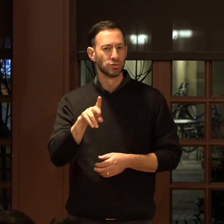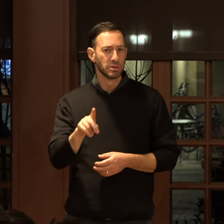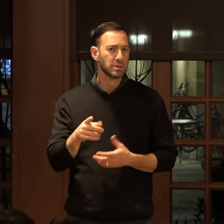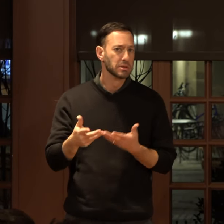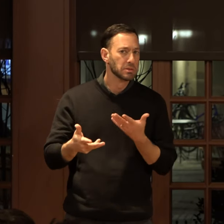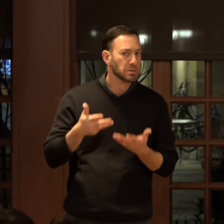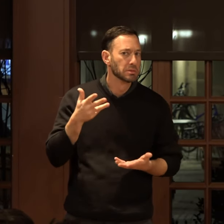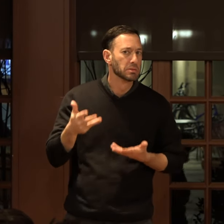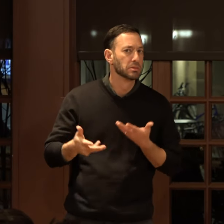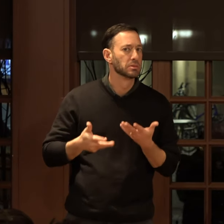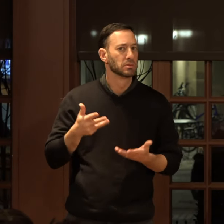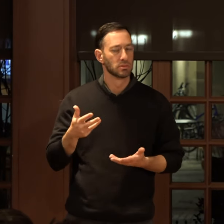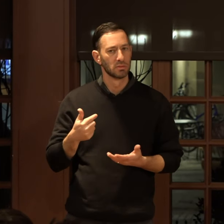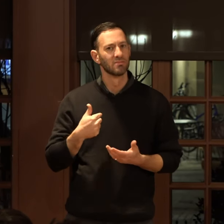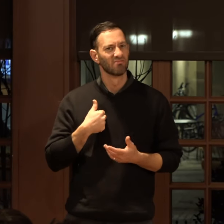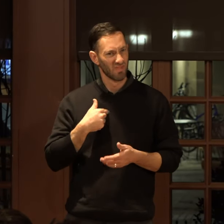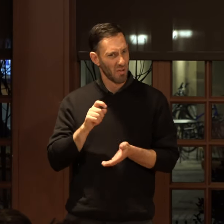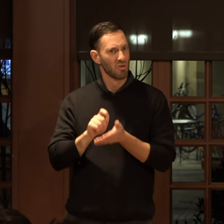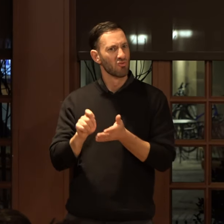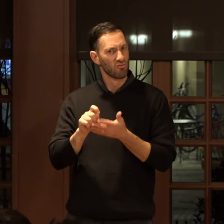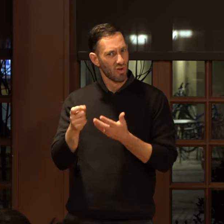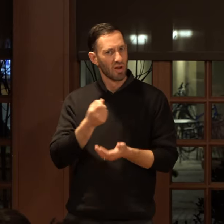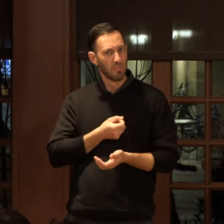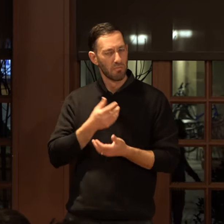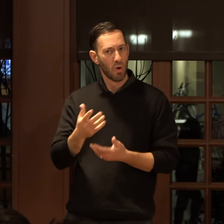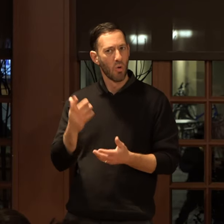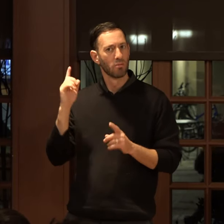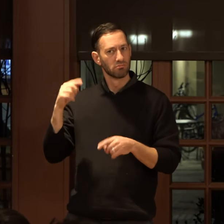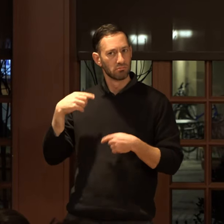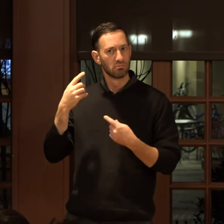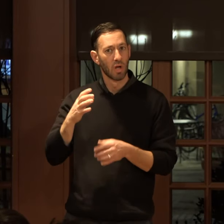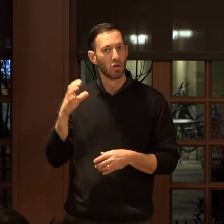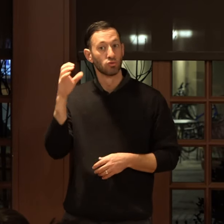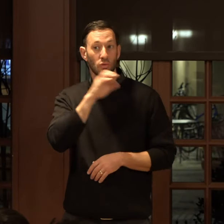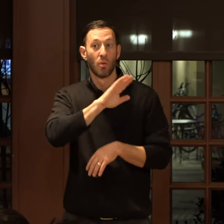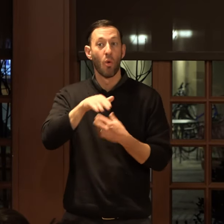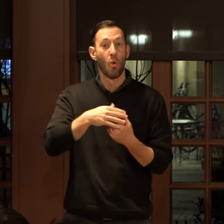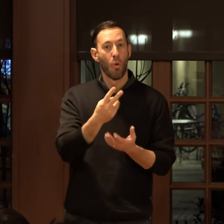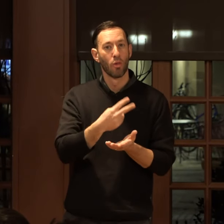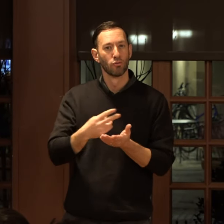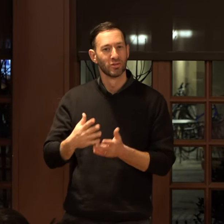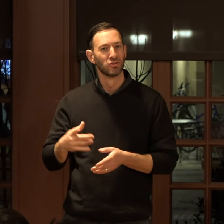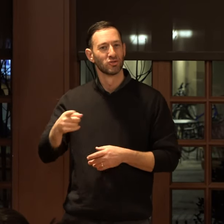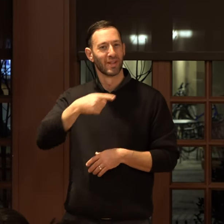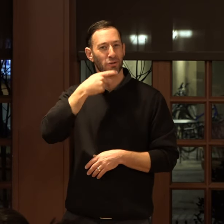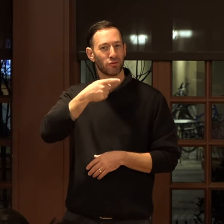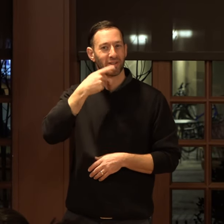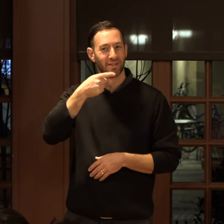that I had been writing poems assuming that all of my readers were hearing.